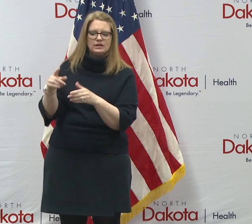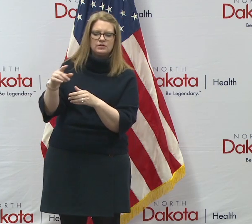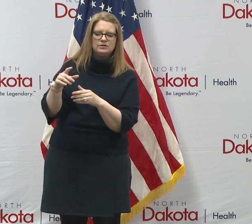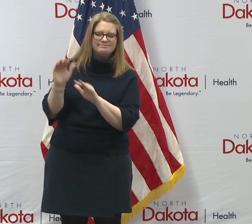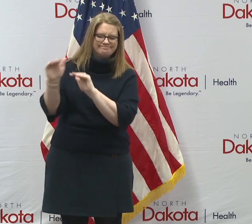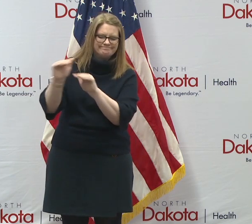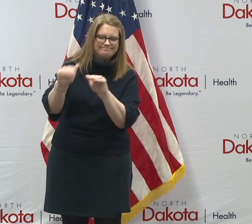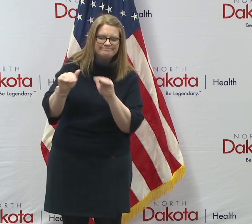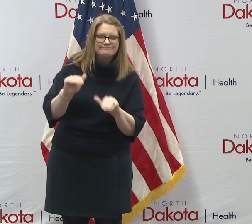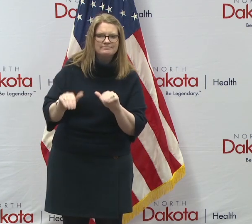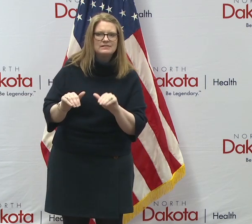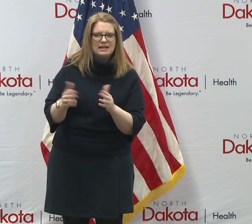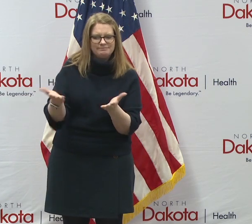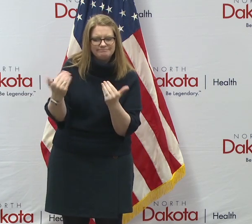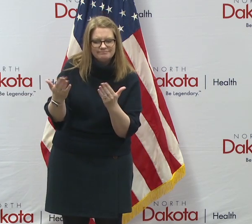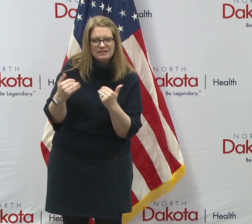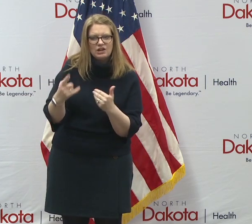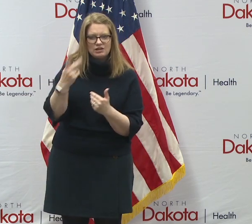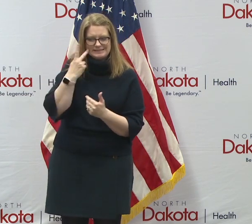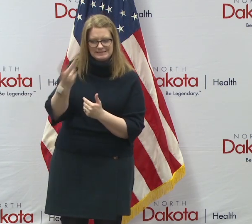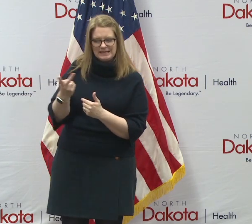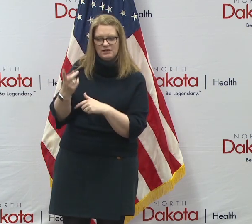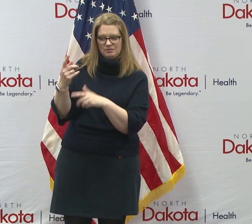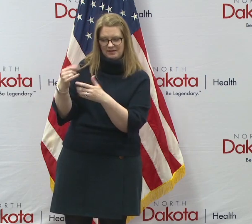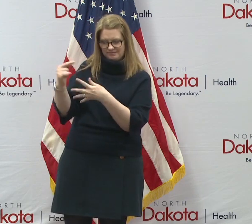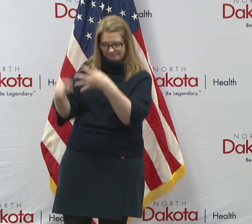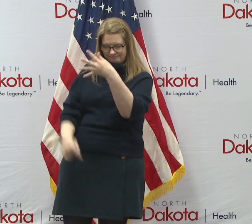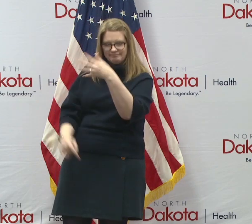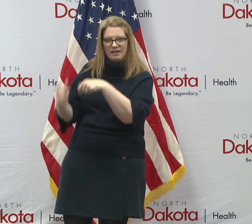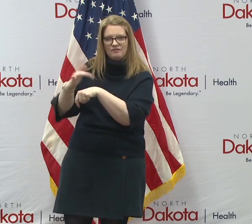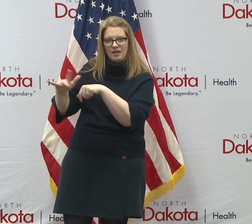on the virtual opportunities that they have available.